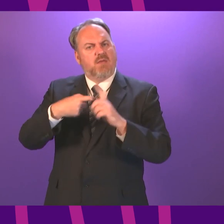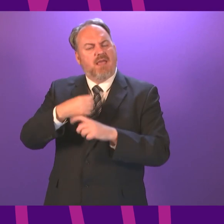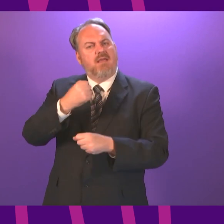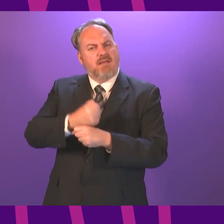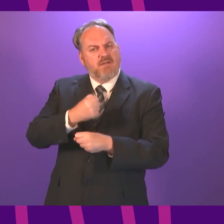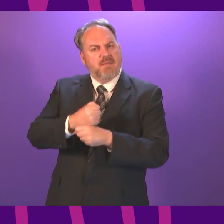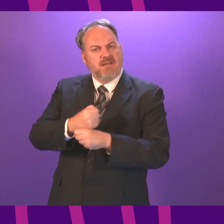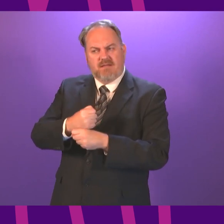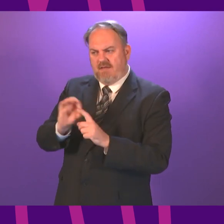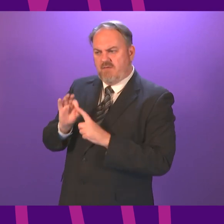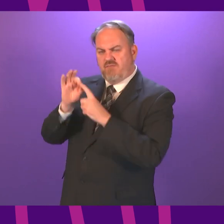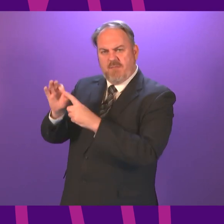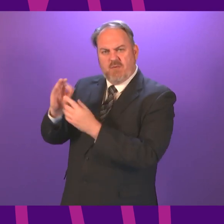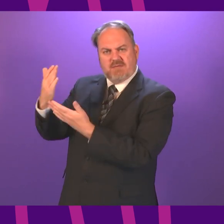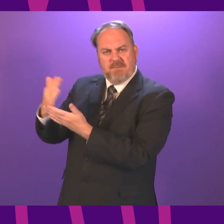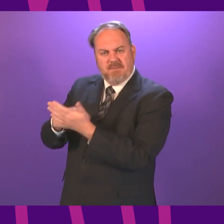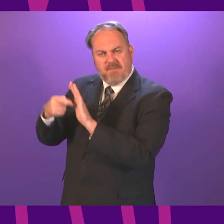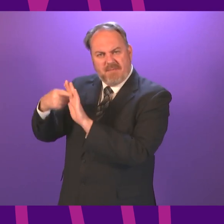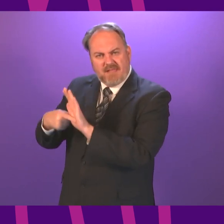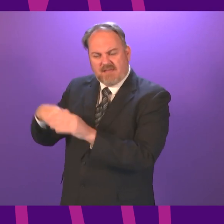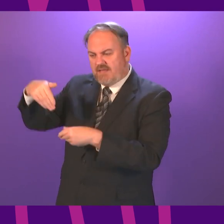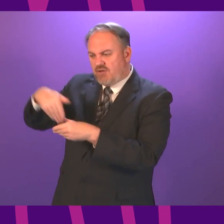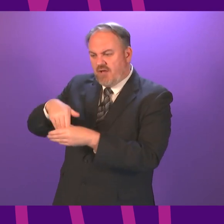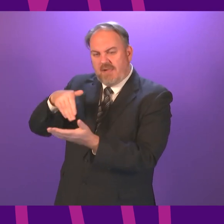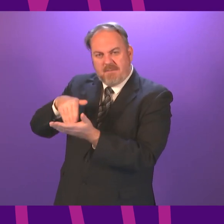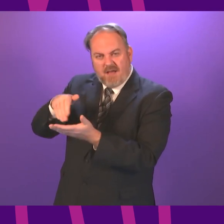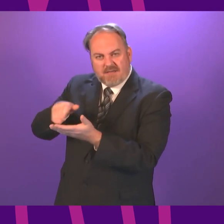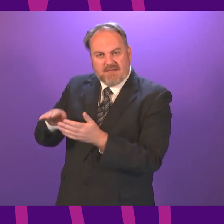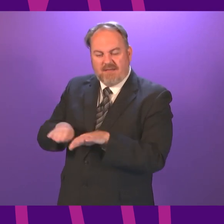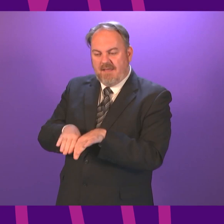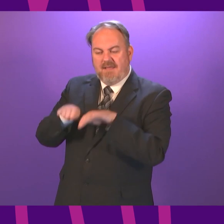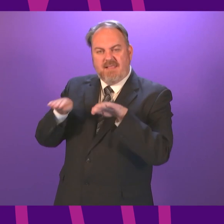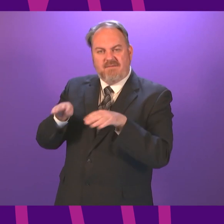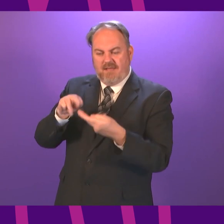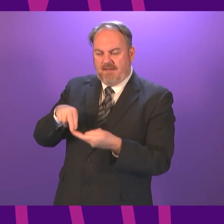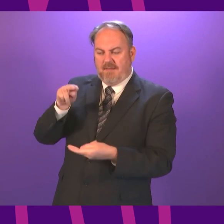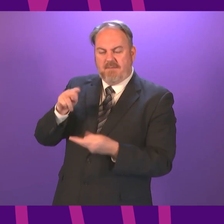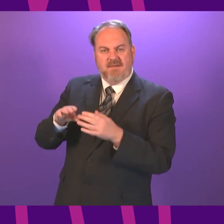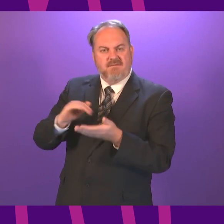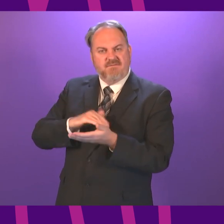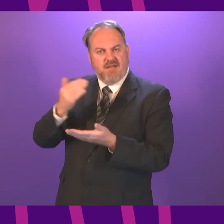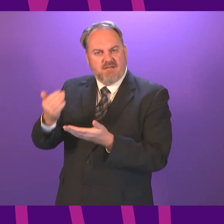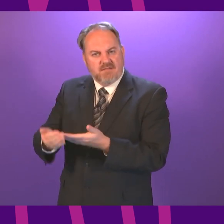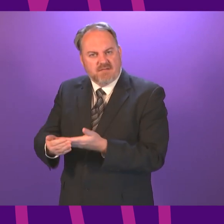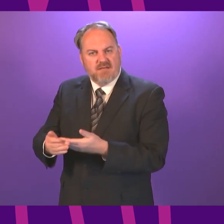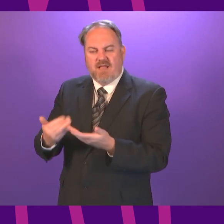and proposed bills such as the Internal Market Bill, the Leveling Up Fund and the Shared Prosperity Fund which means the UK Government can